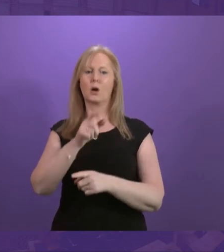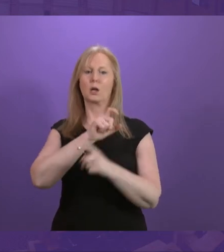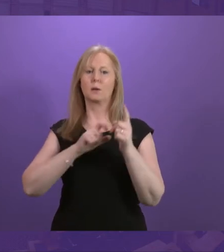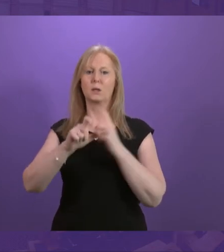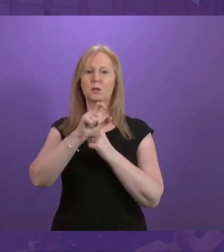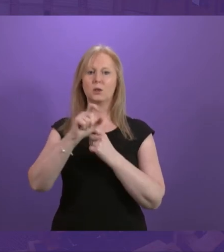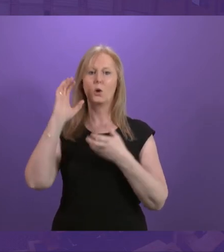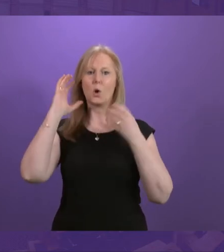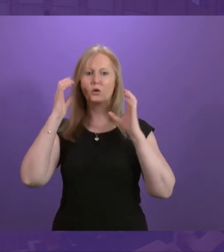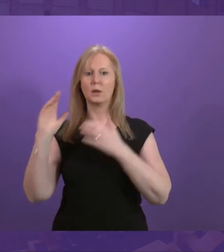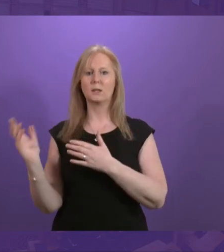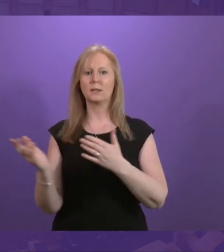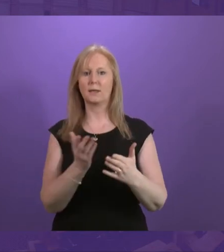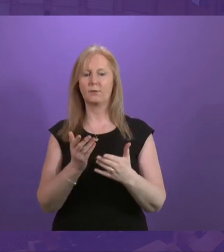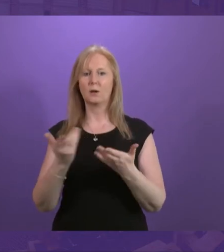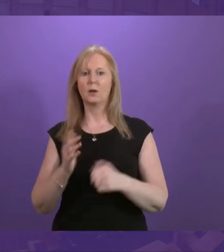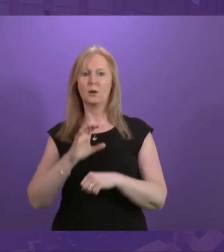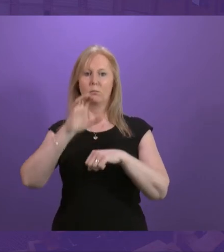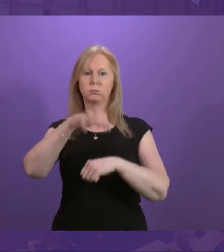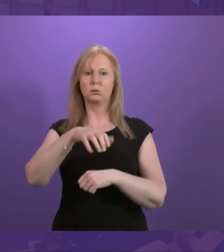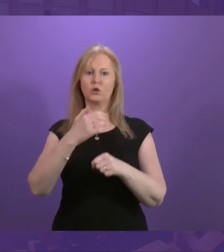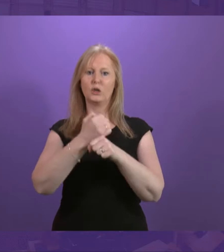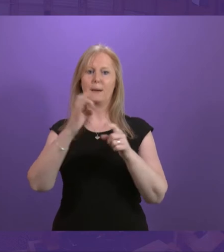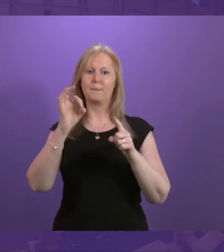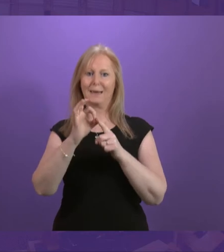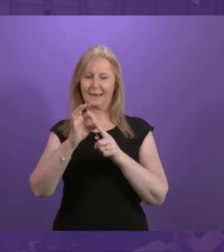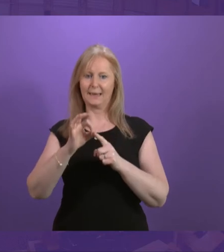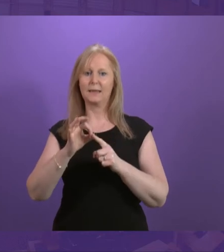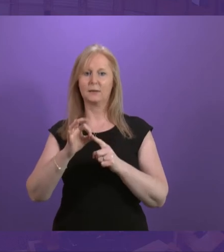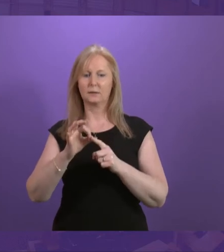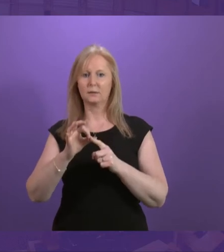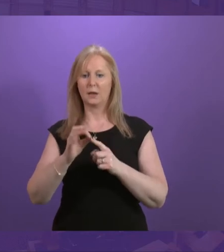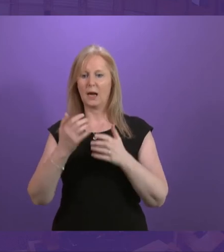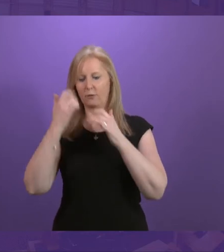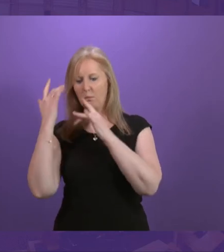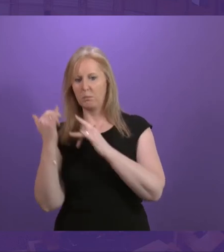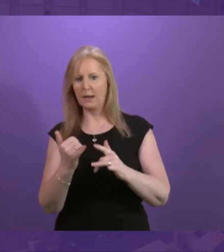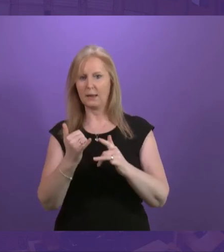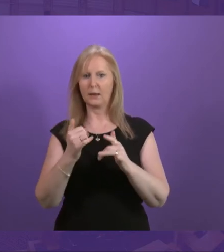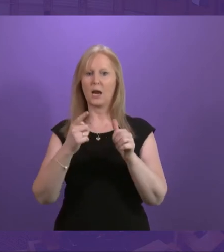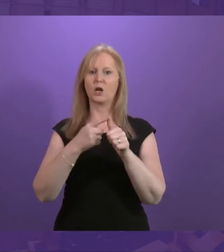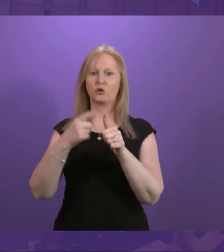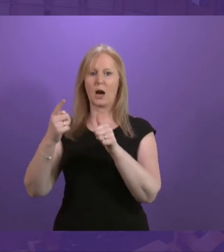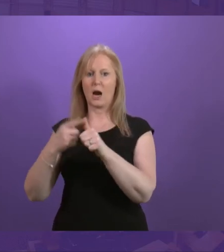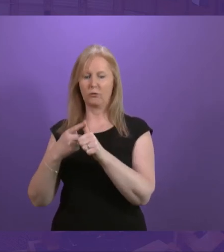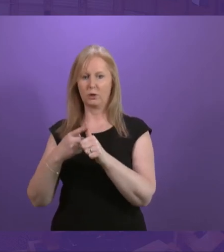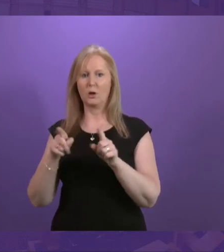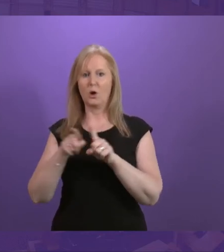community audiology services in a GP practice setting. Initial pilots in NHS Ayrshire Nairn and